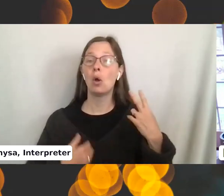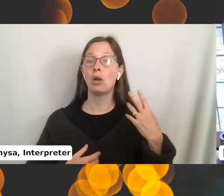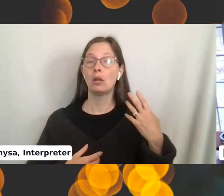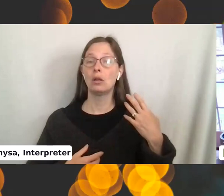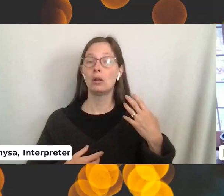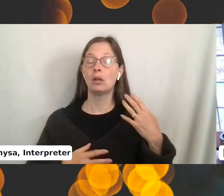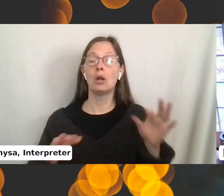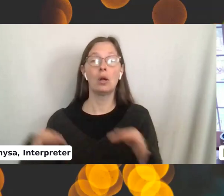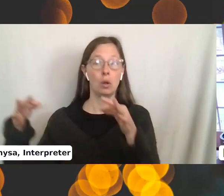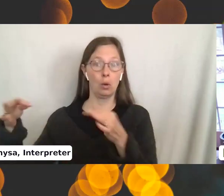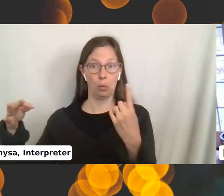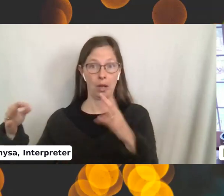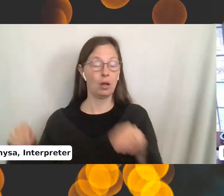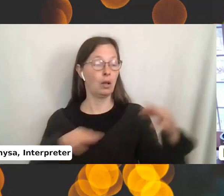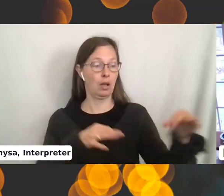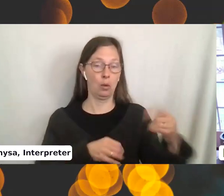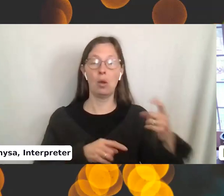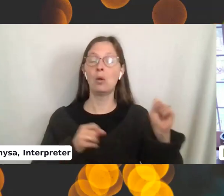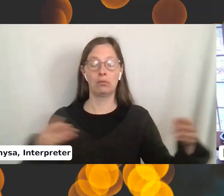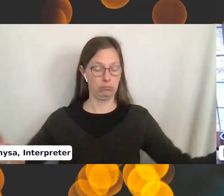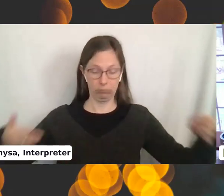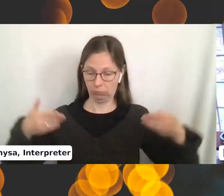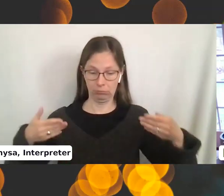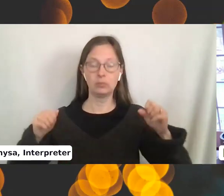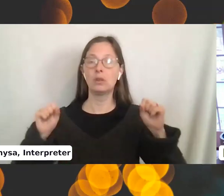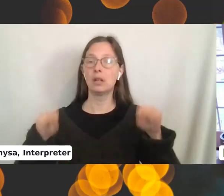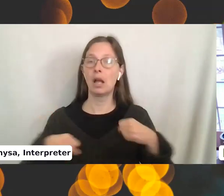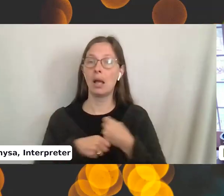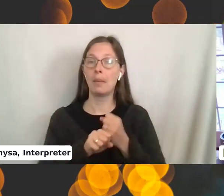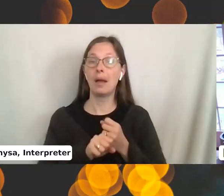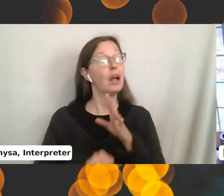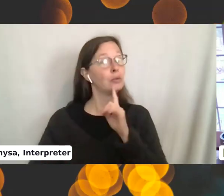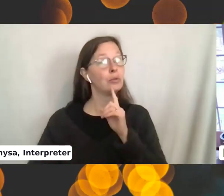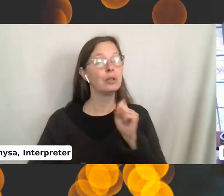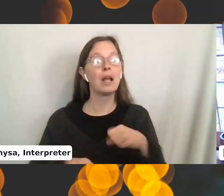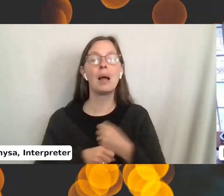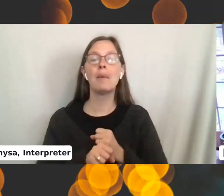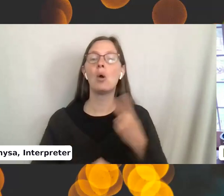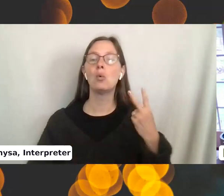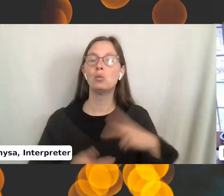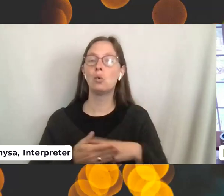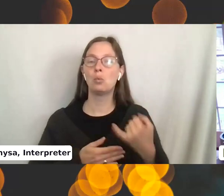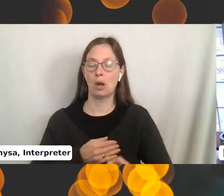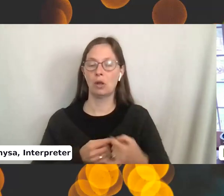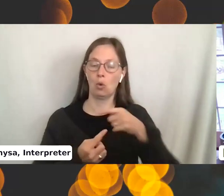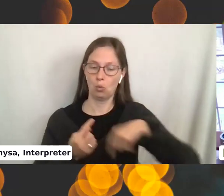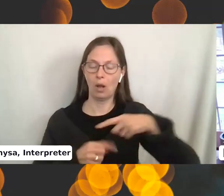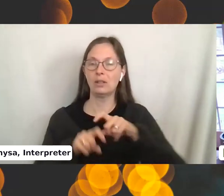these, you can line them up side by side and you can do actually two projects in the round at one time.